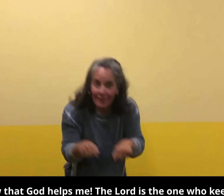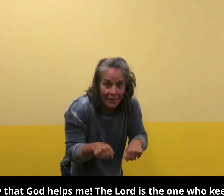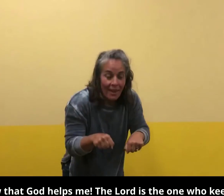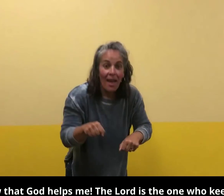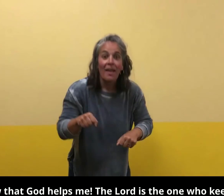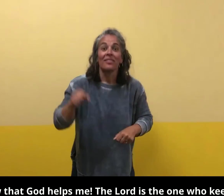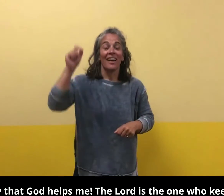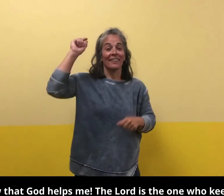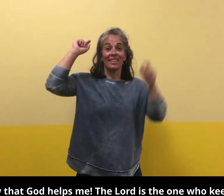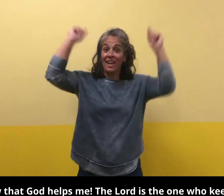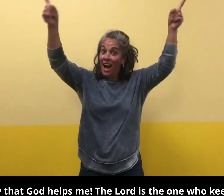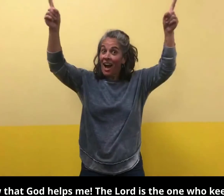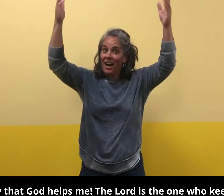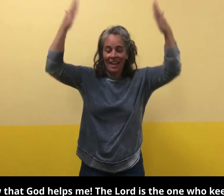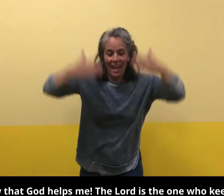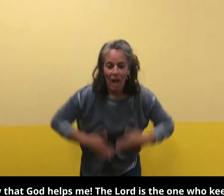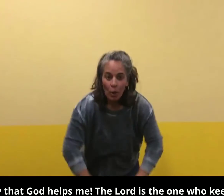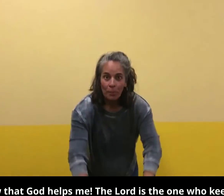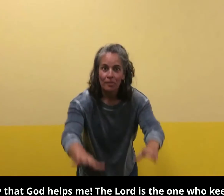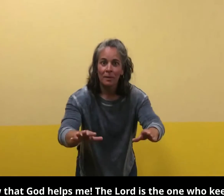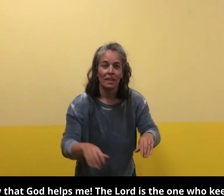I God helps me